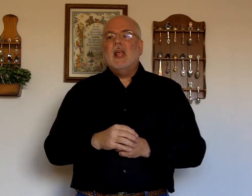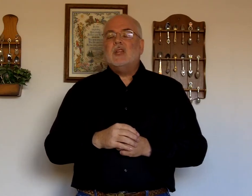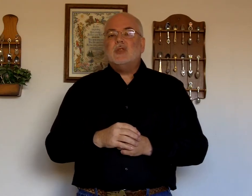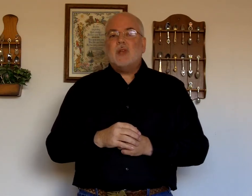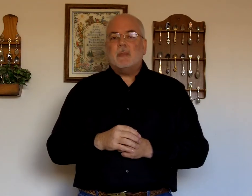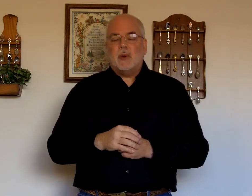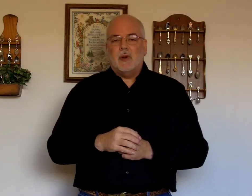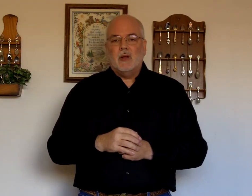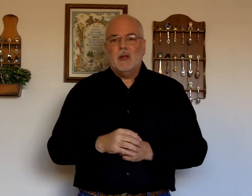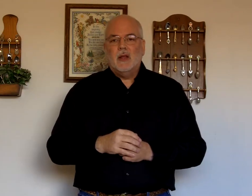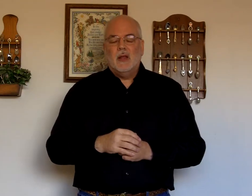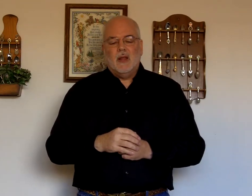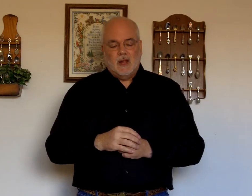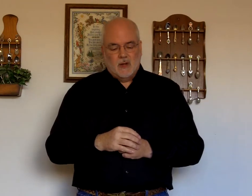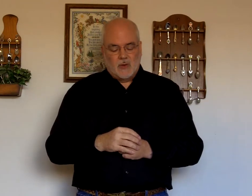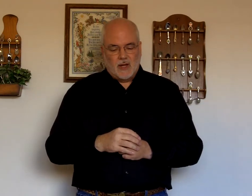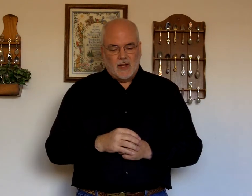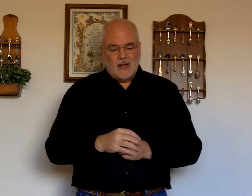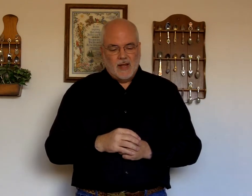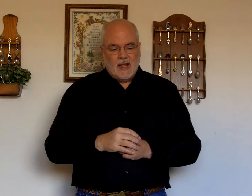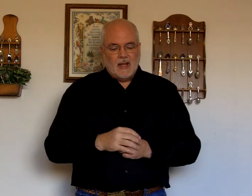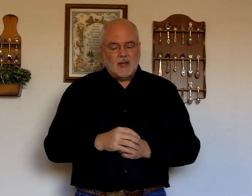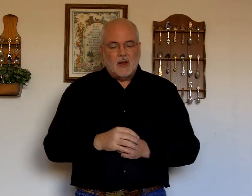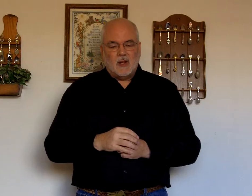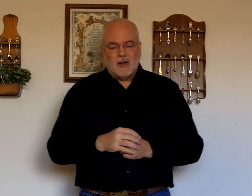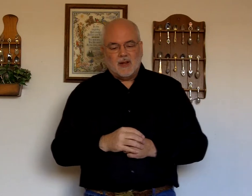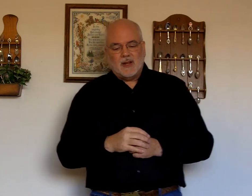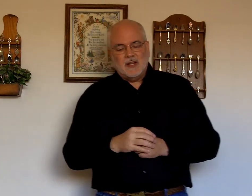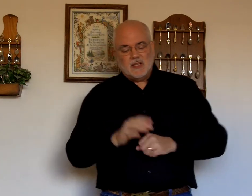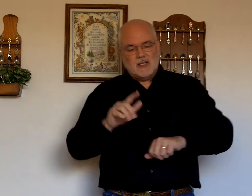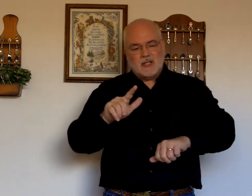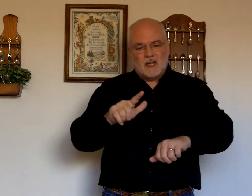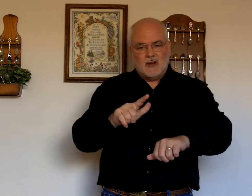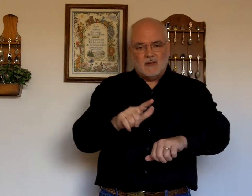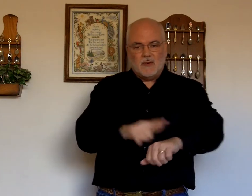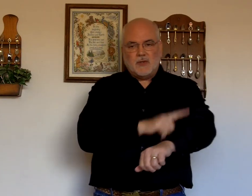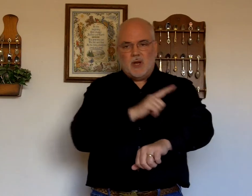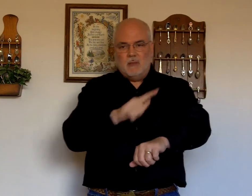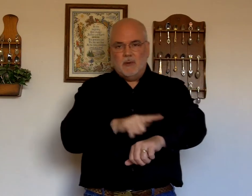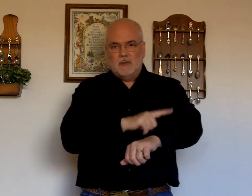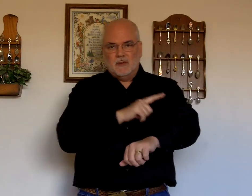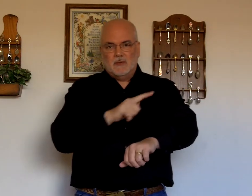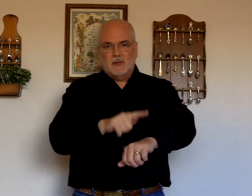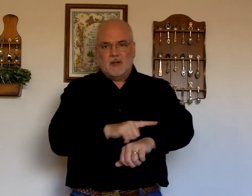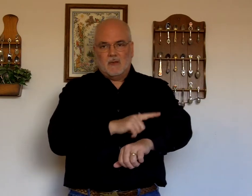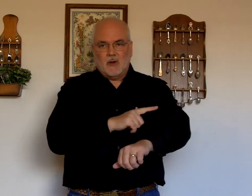Shepherd. Okay? The. The. This is the sign. For sheep. Right?